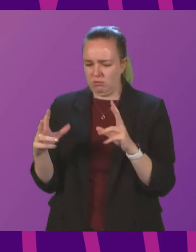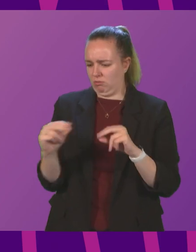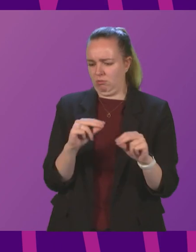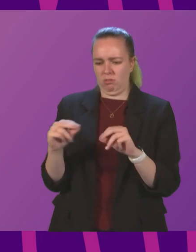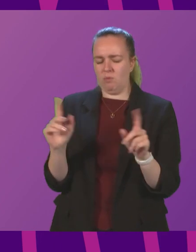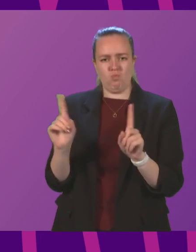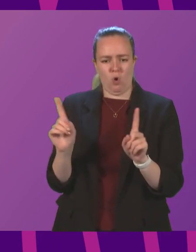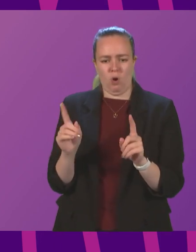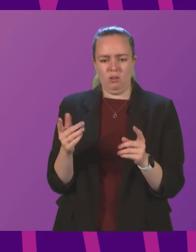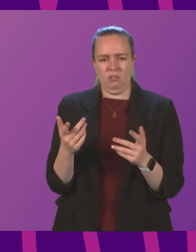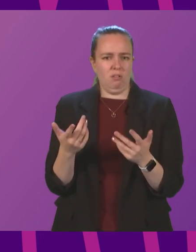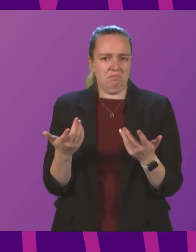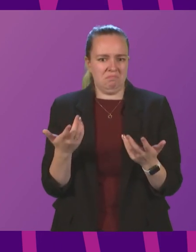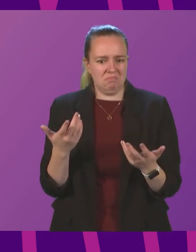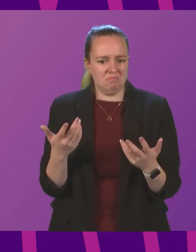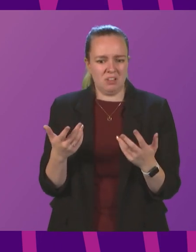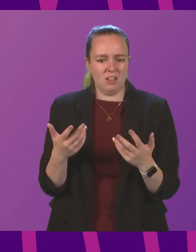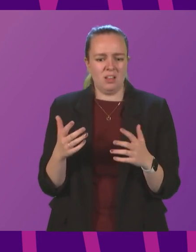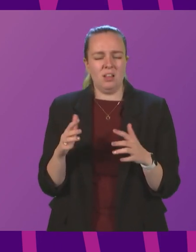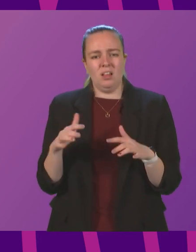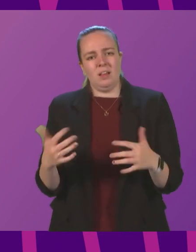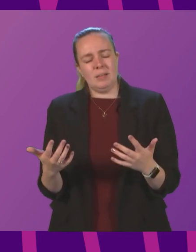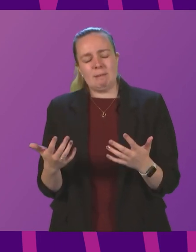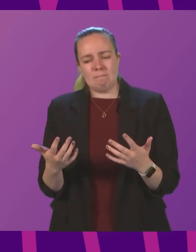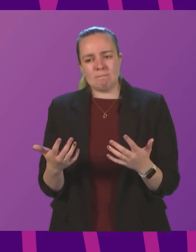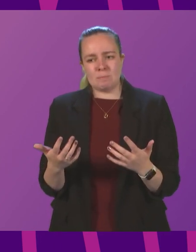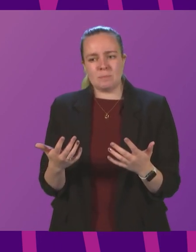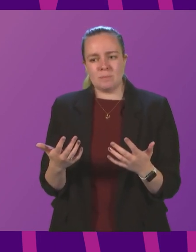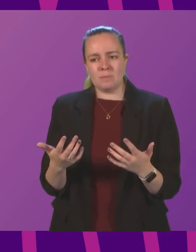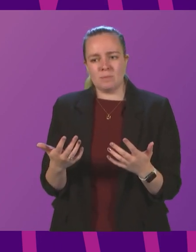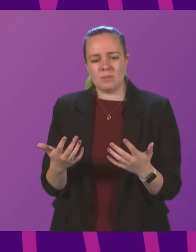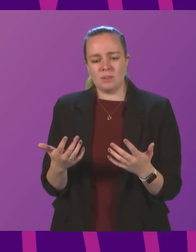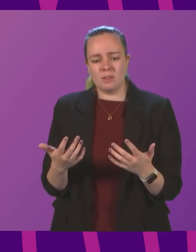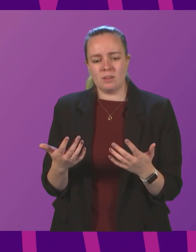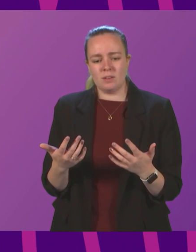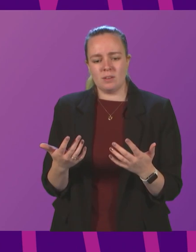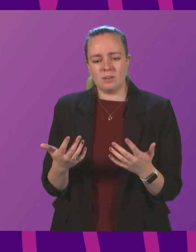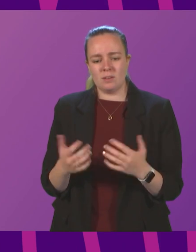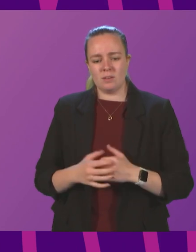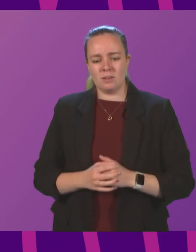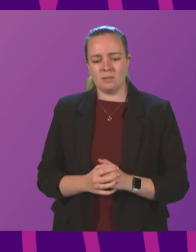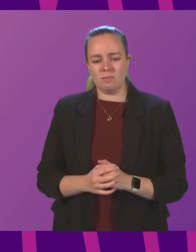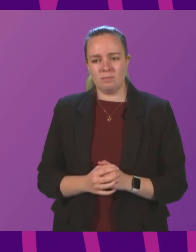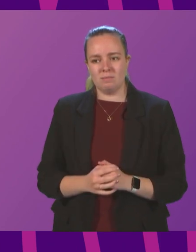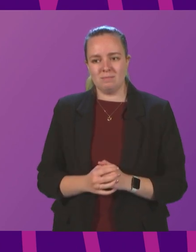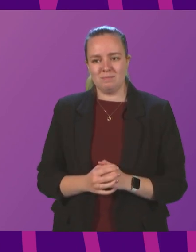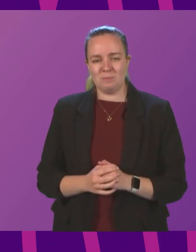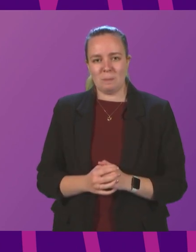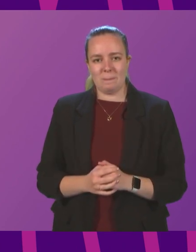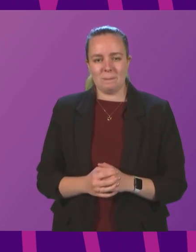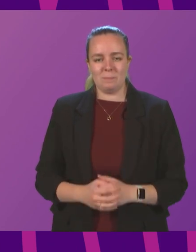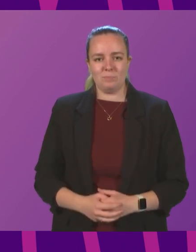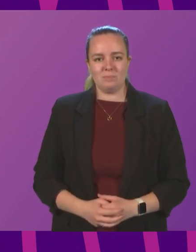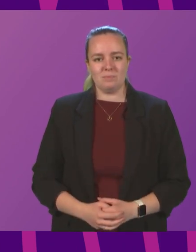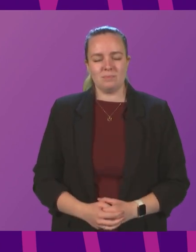– well, the thing – right. Okay.